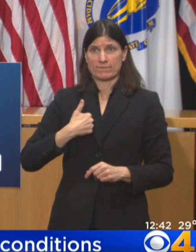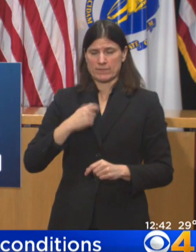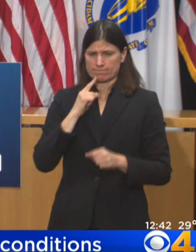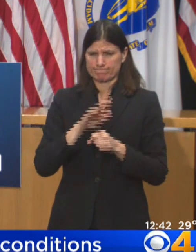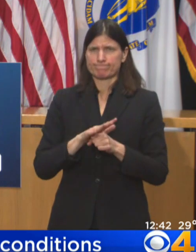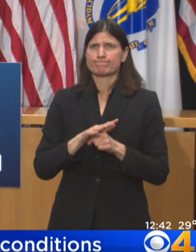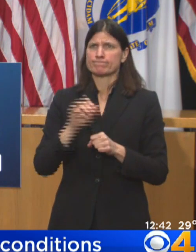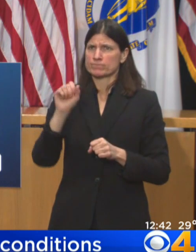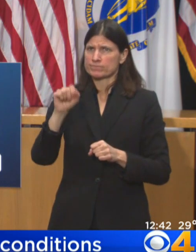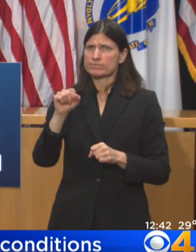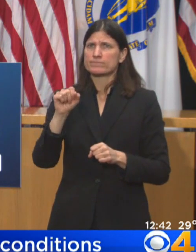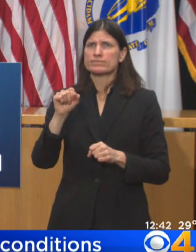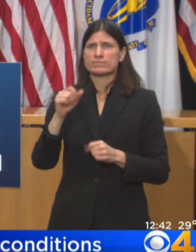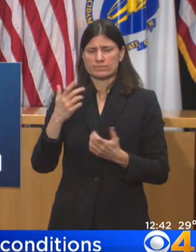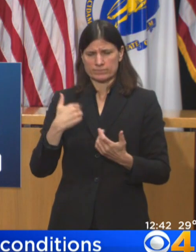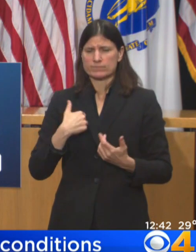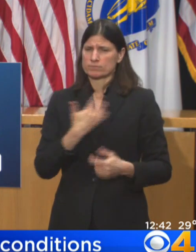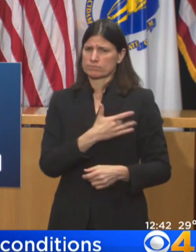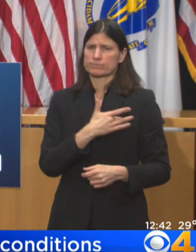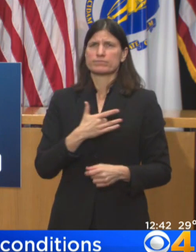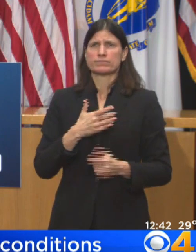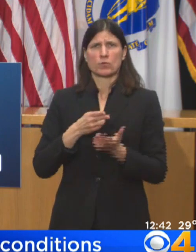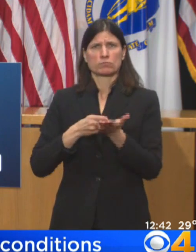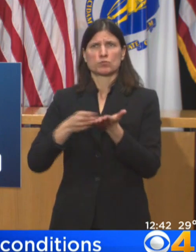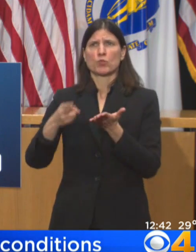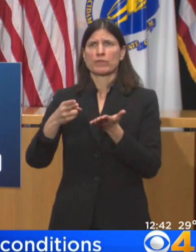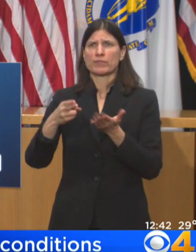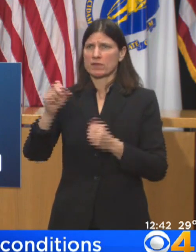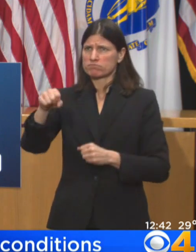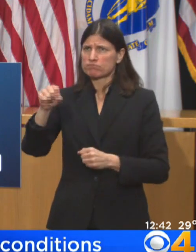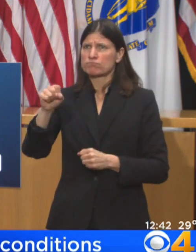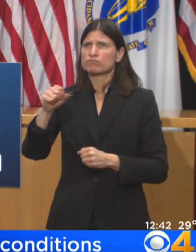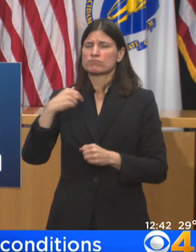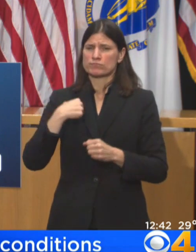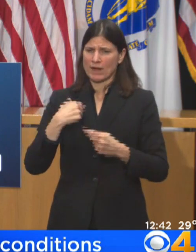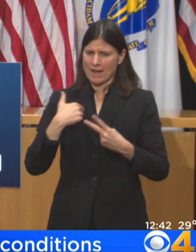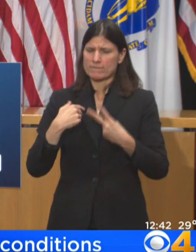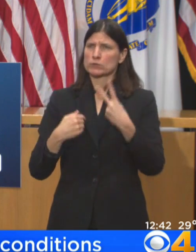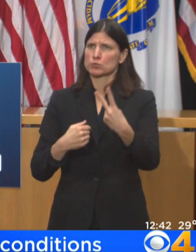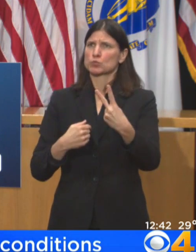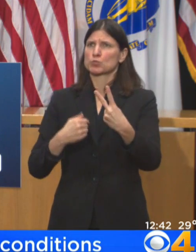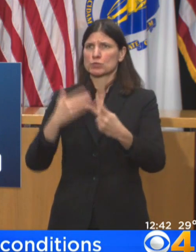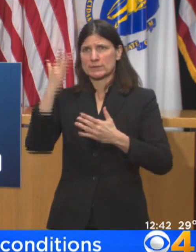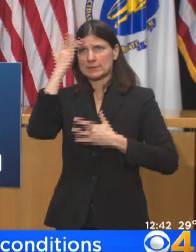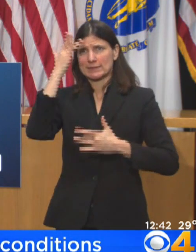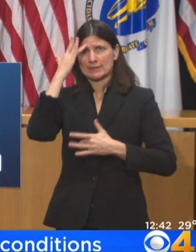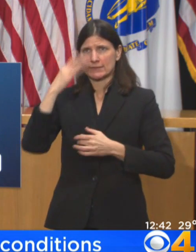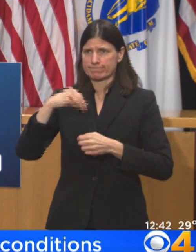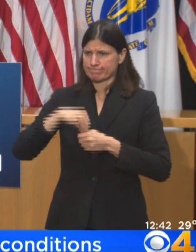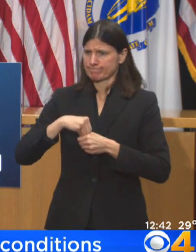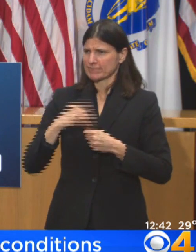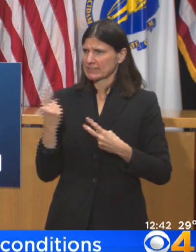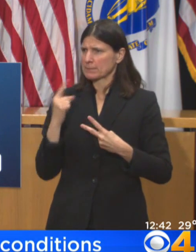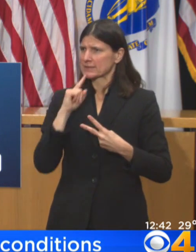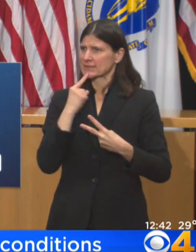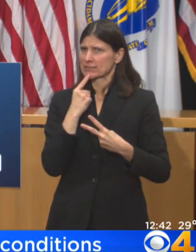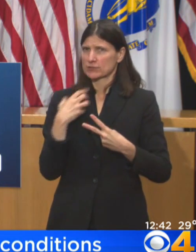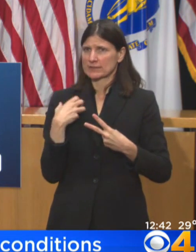to health and human service secretaries in other states. It is based on an honor system, and